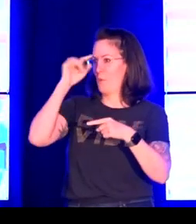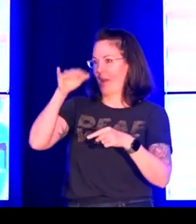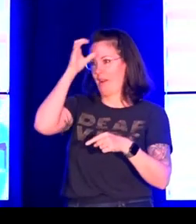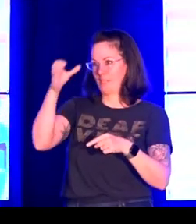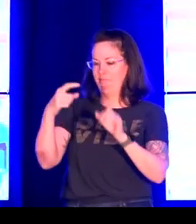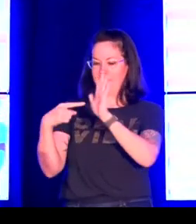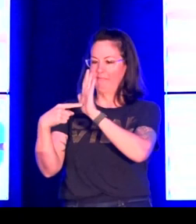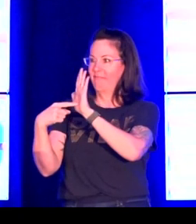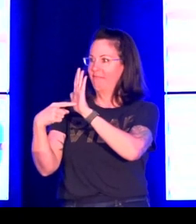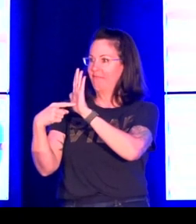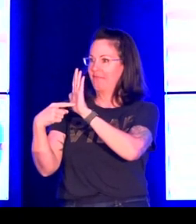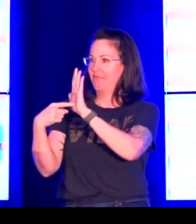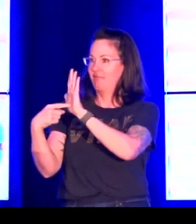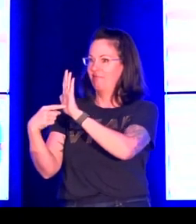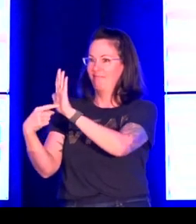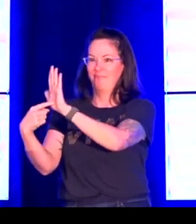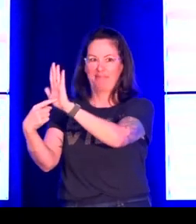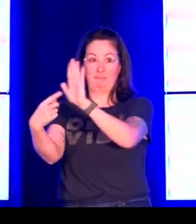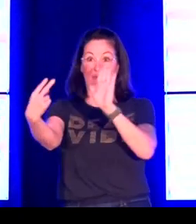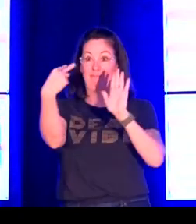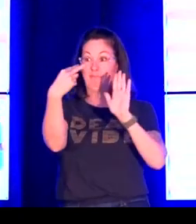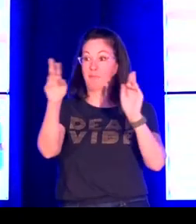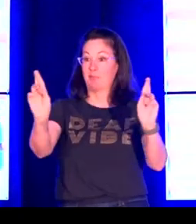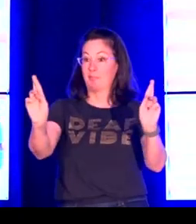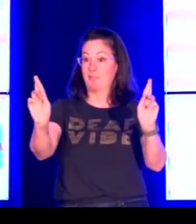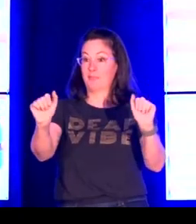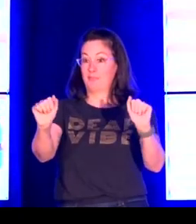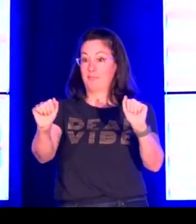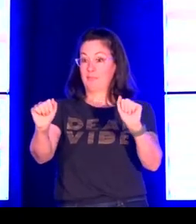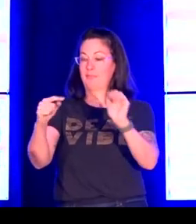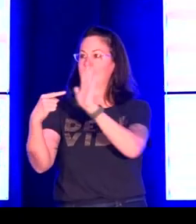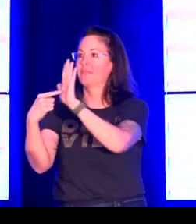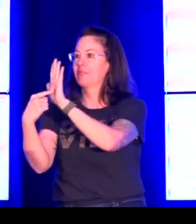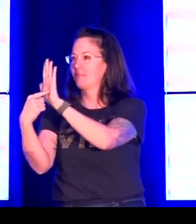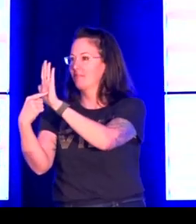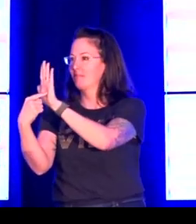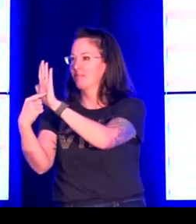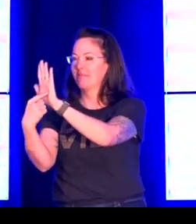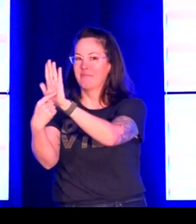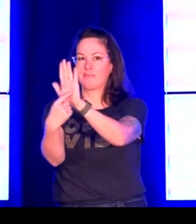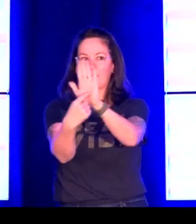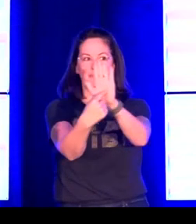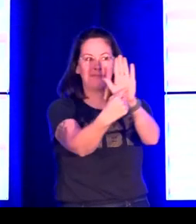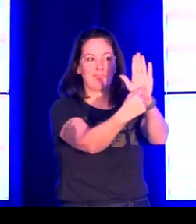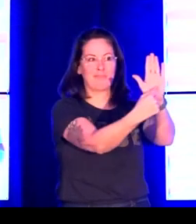broadly to wider communities. And I like that sign, show. If you want to watch me sign it.